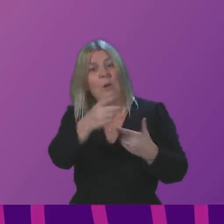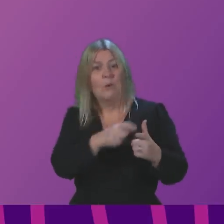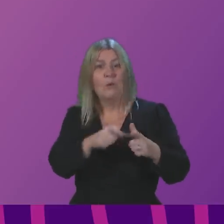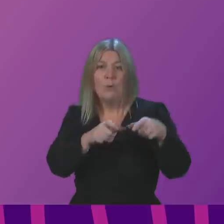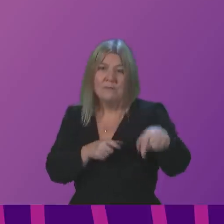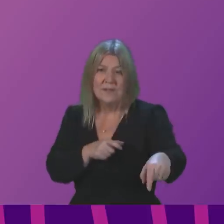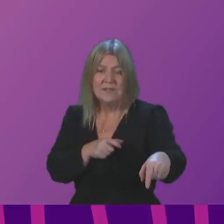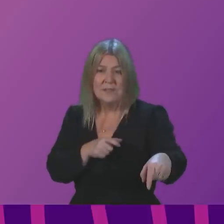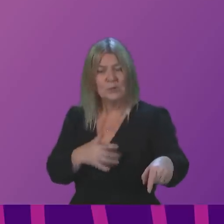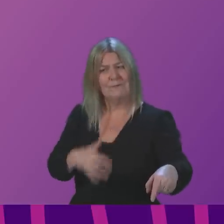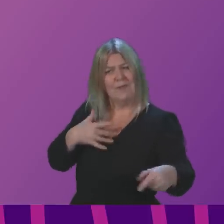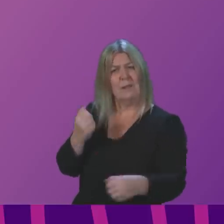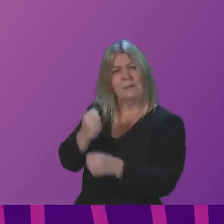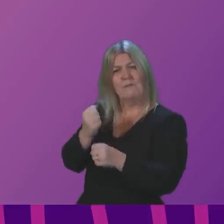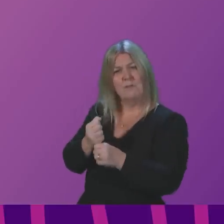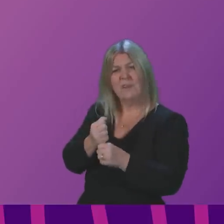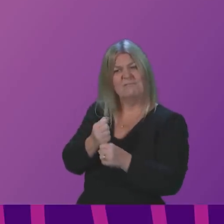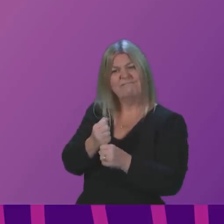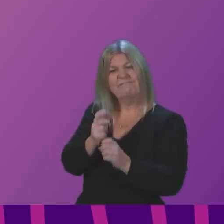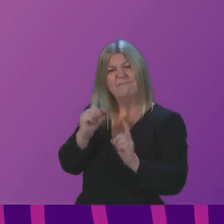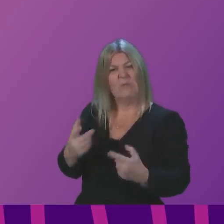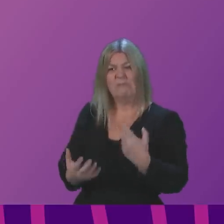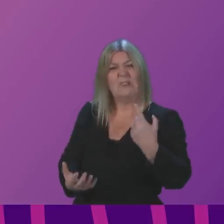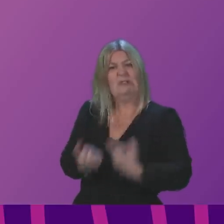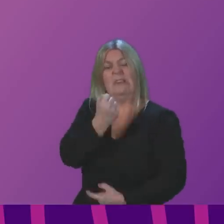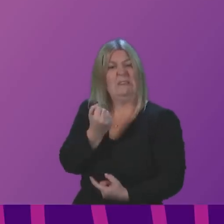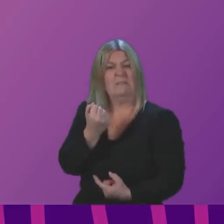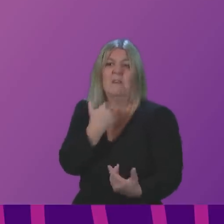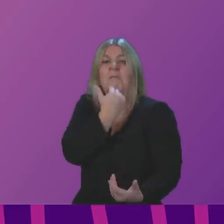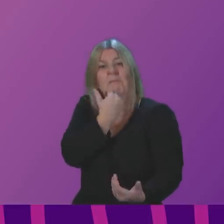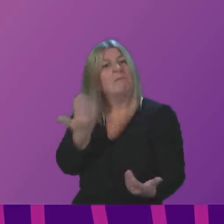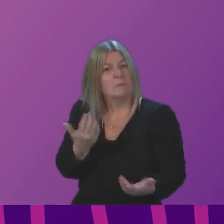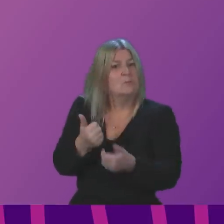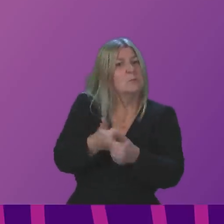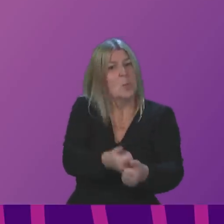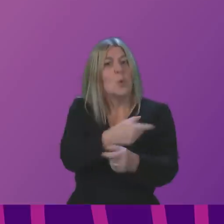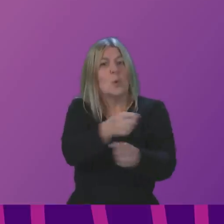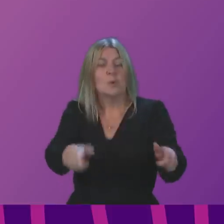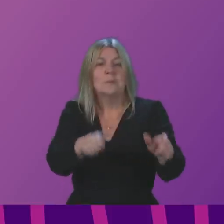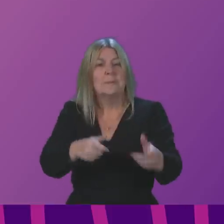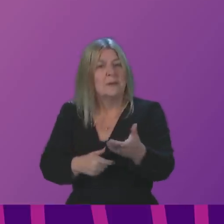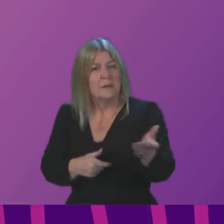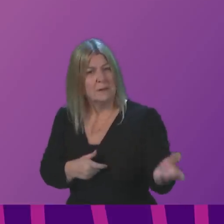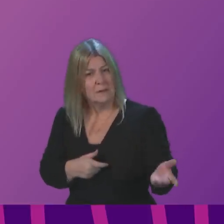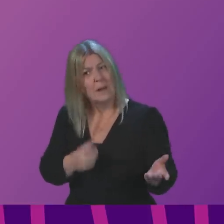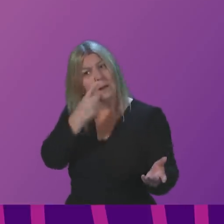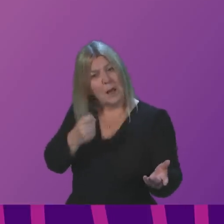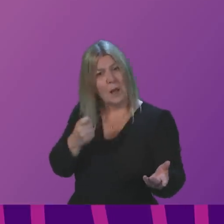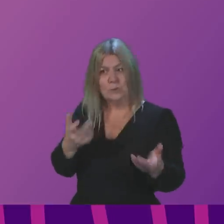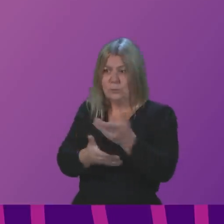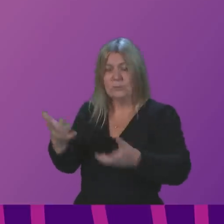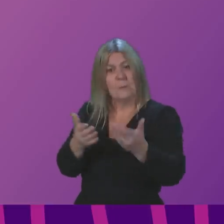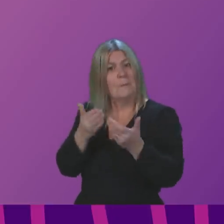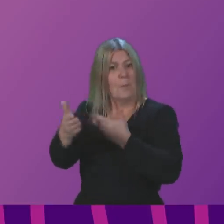challenge and will she meet that with a significant and substantial response in next week's budget? First Minister. I absolutely